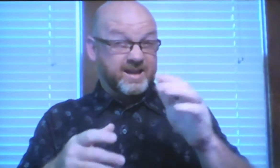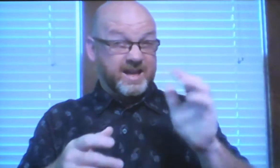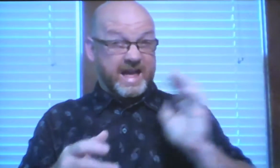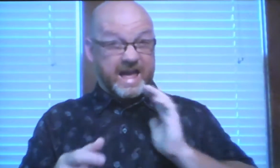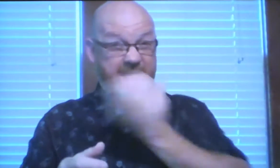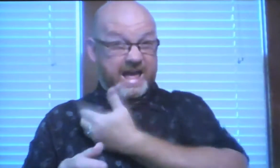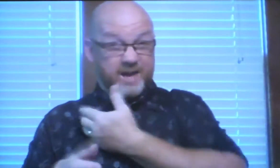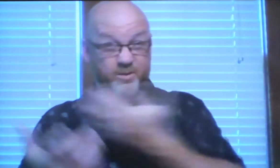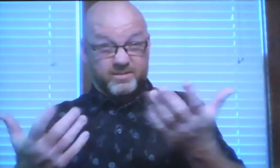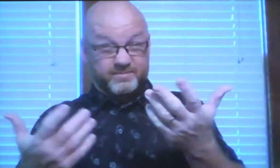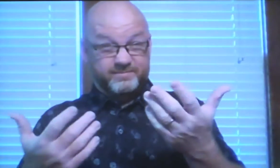know.